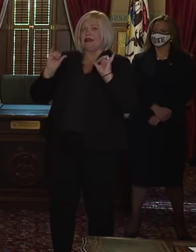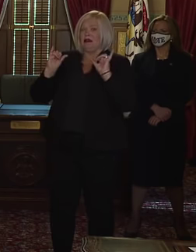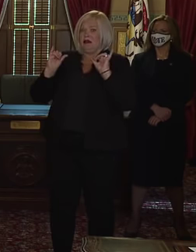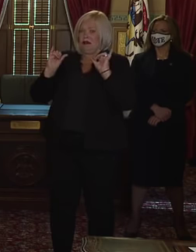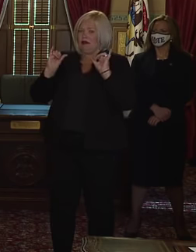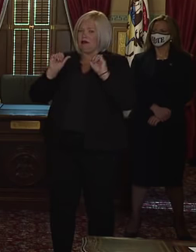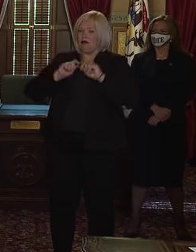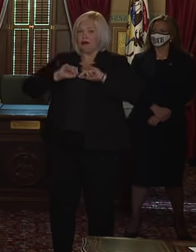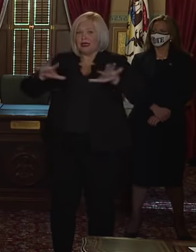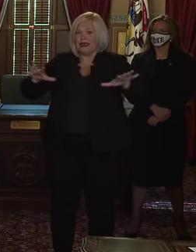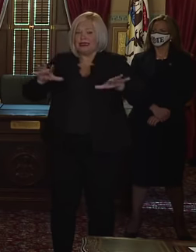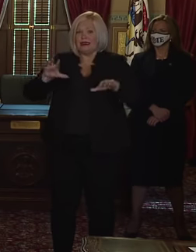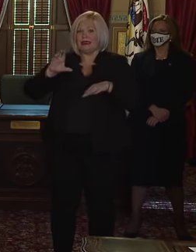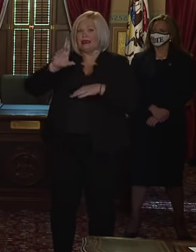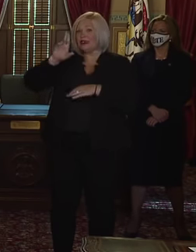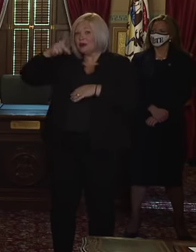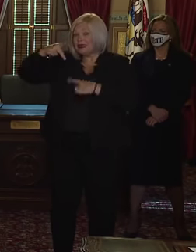concerning.